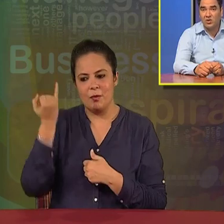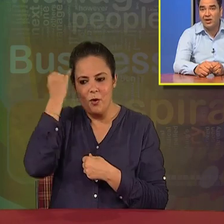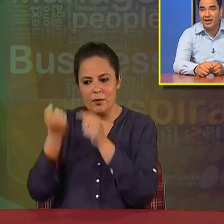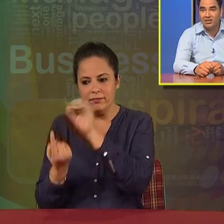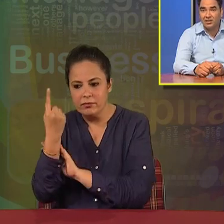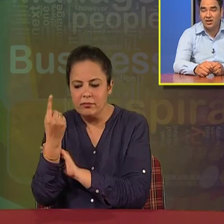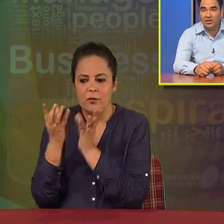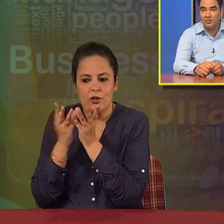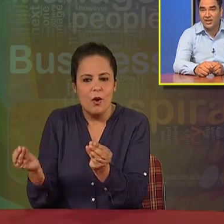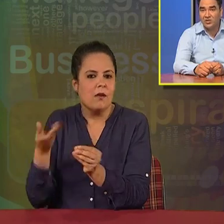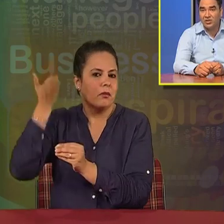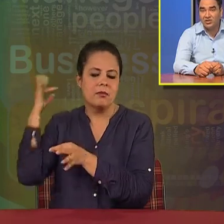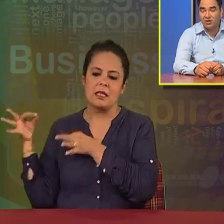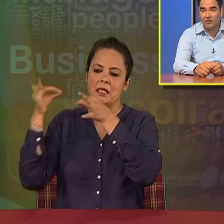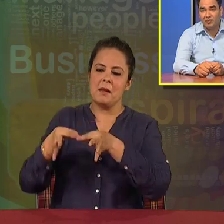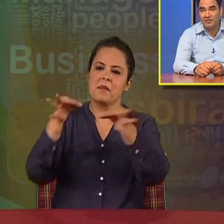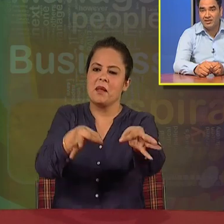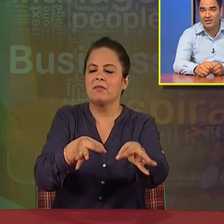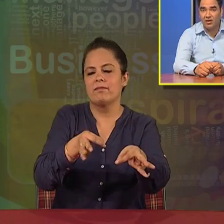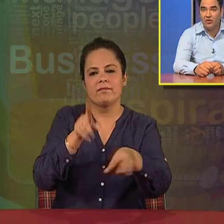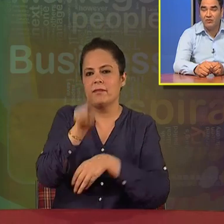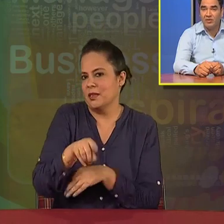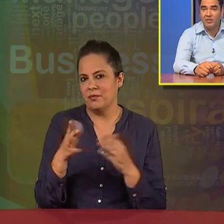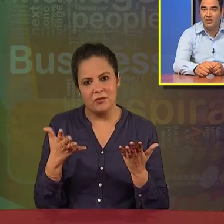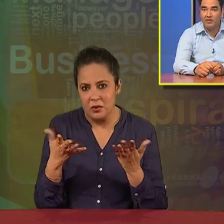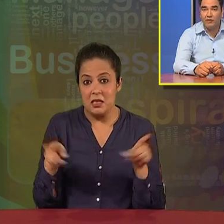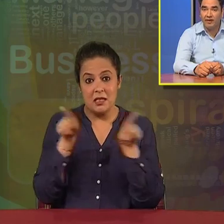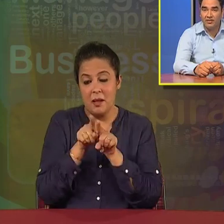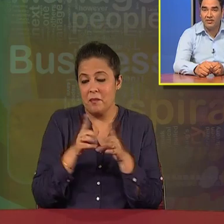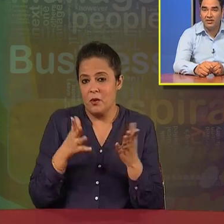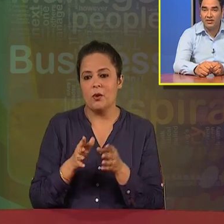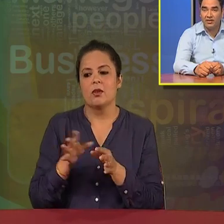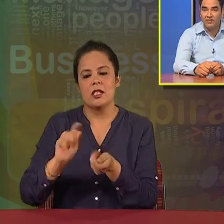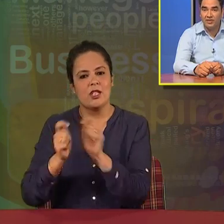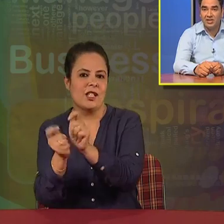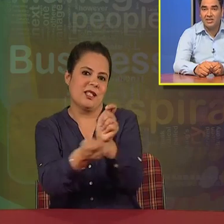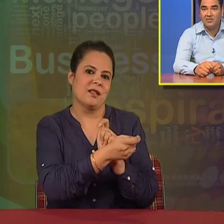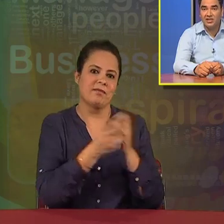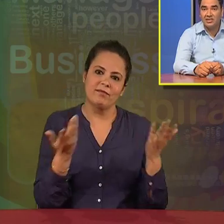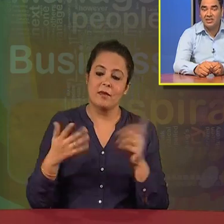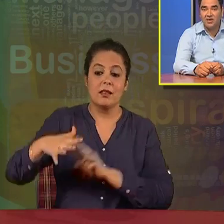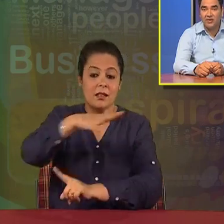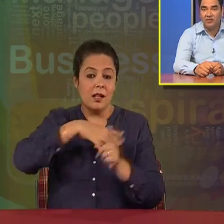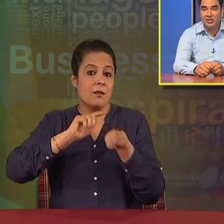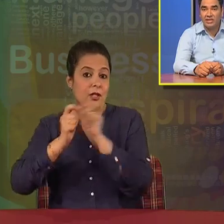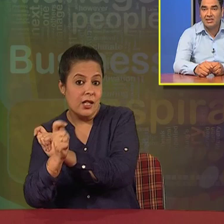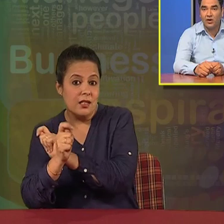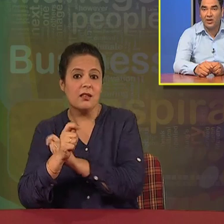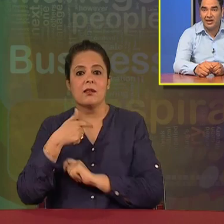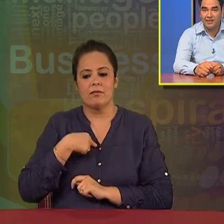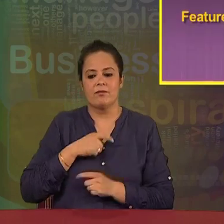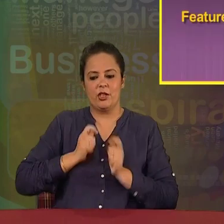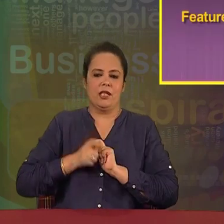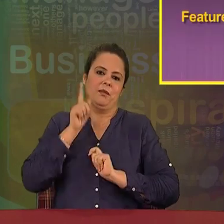so it's not like the best solution of the previous year will remain forever. With changed circumstances, we have to change